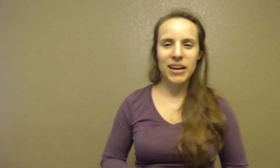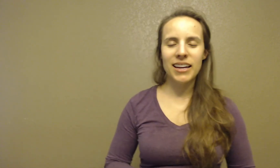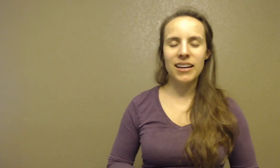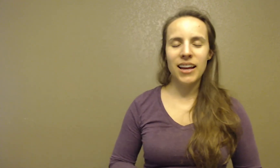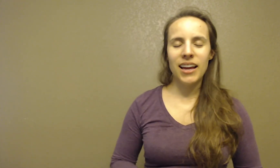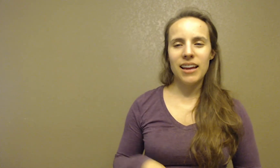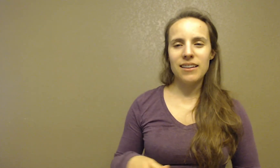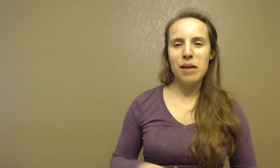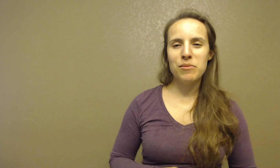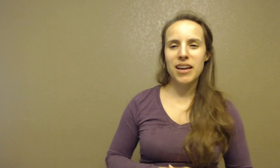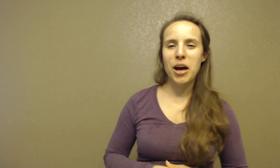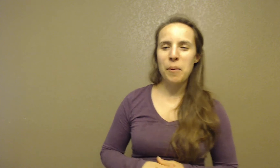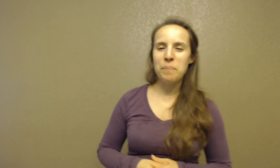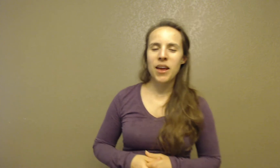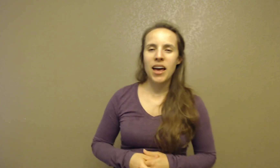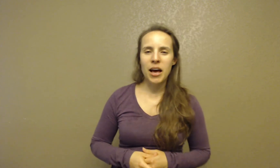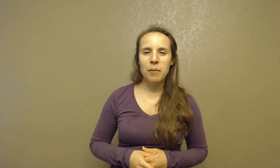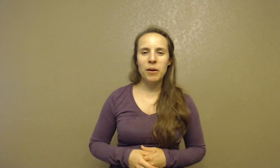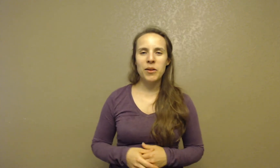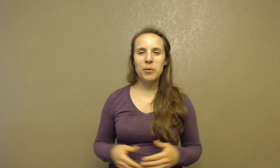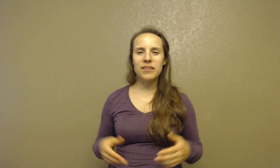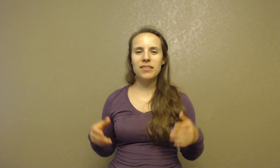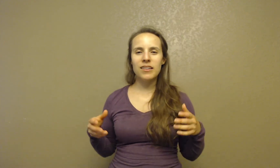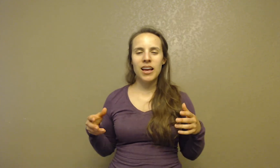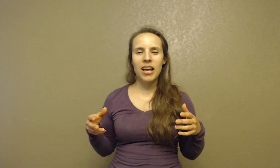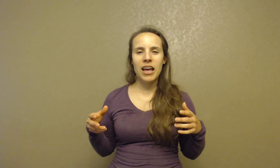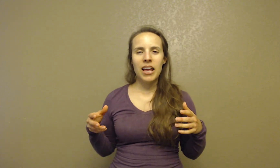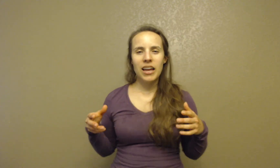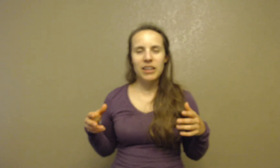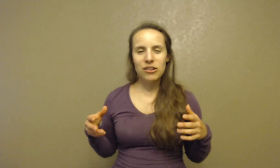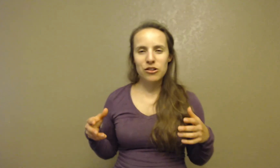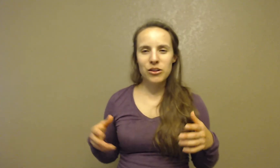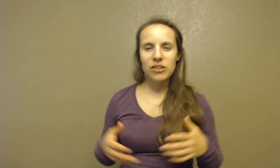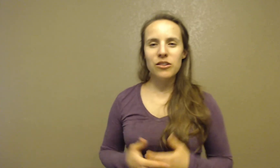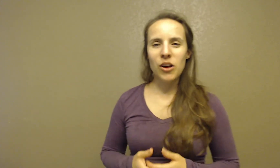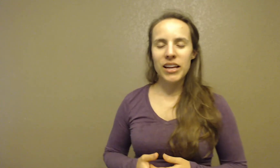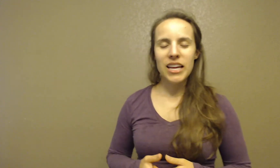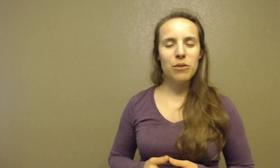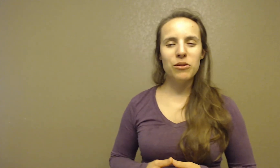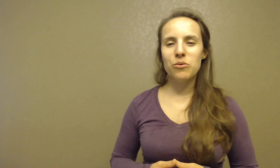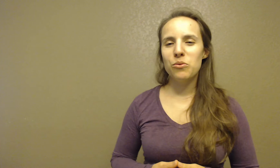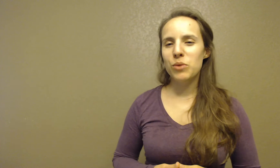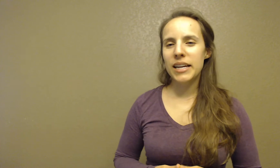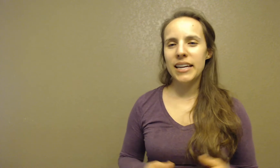that in time to come. But there was this student, Saul, and he was a real